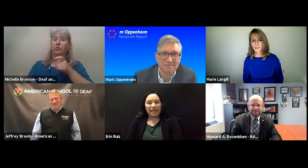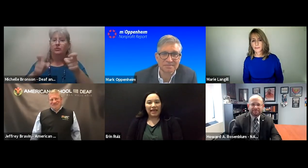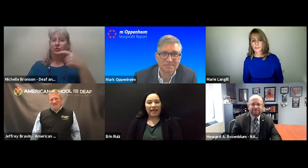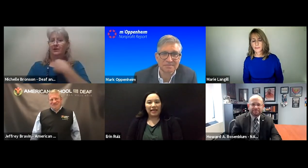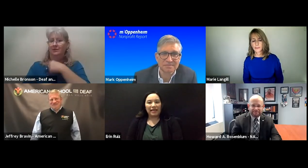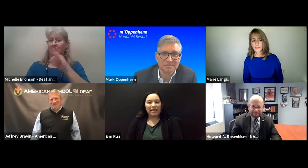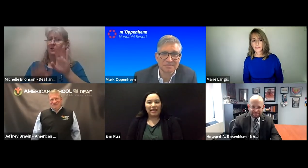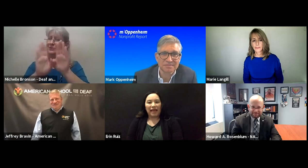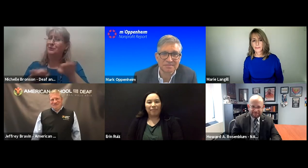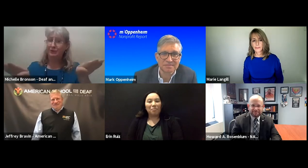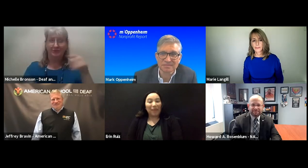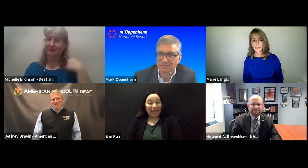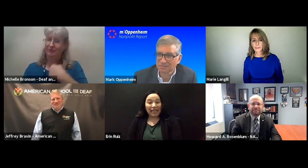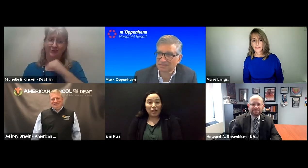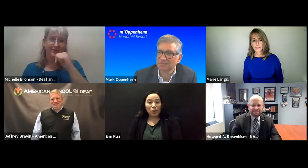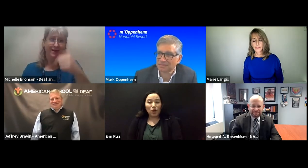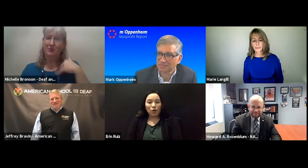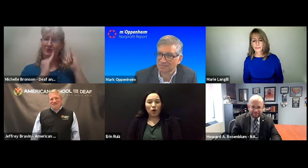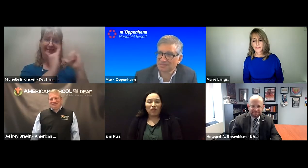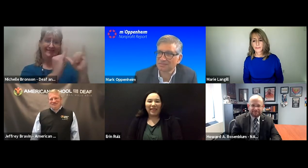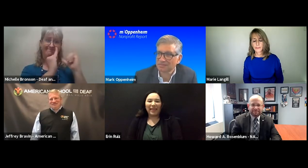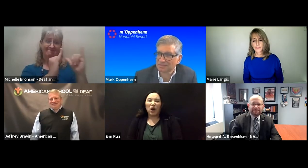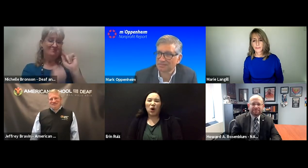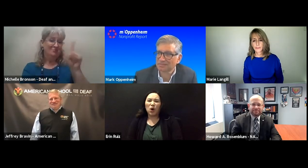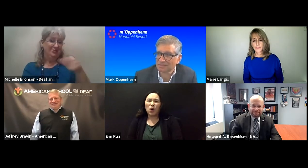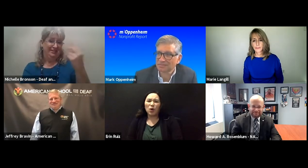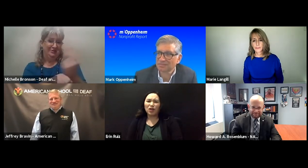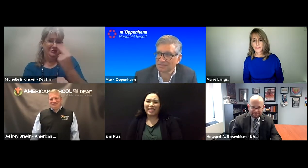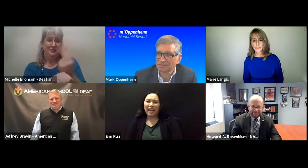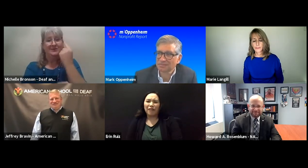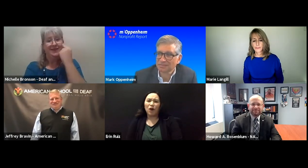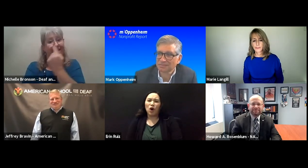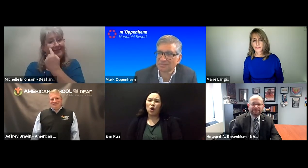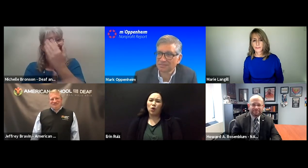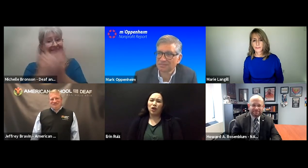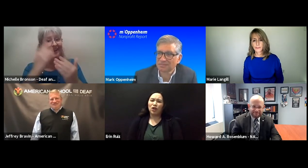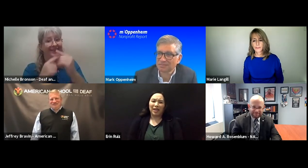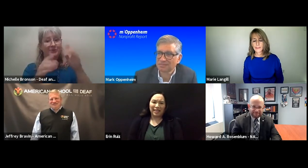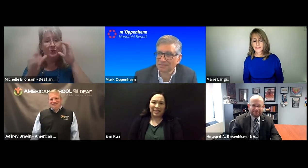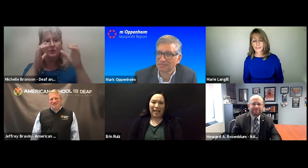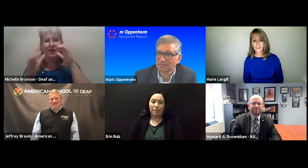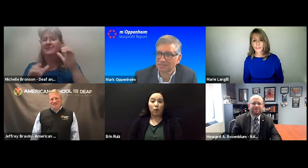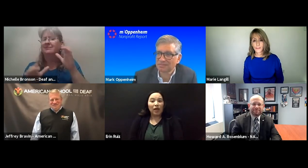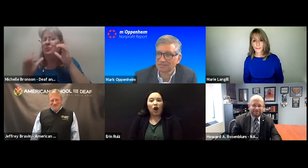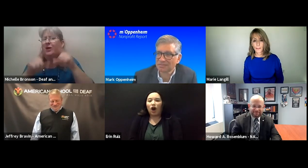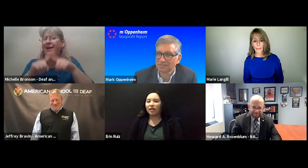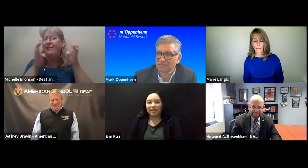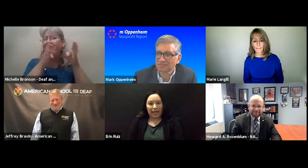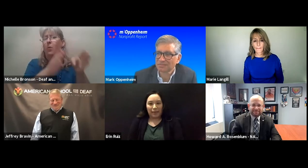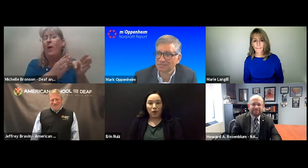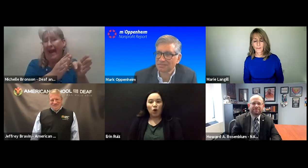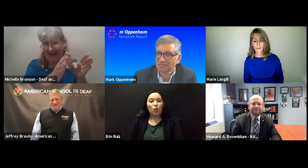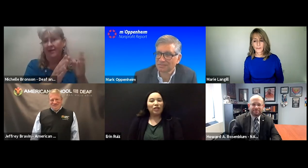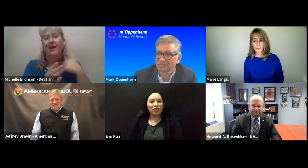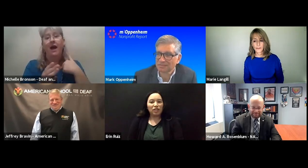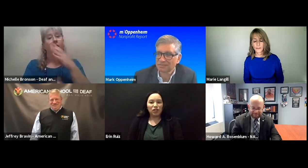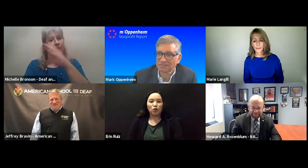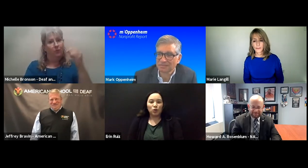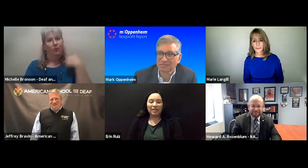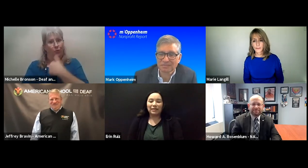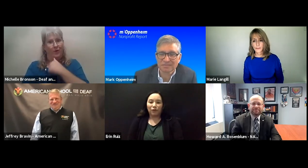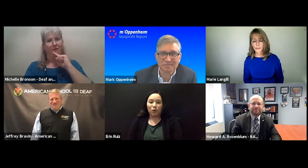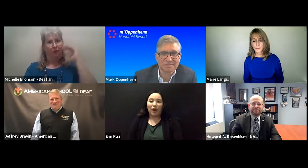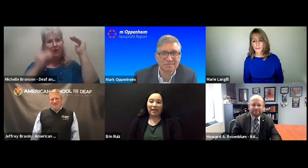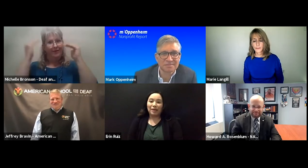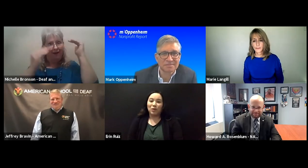see that pity, quote unquote, right? Like, oh, you're deaf. Oh, you're not the same. But we are the same. We just